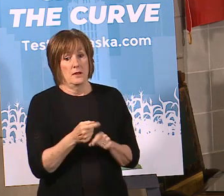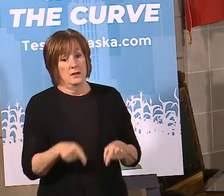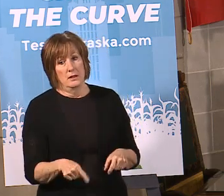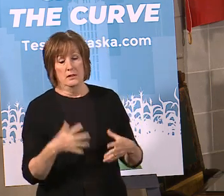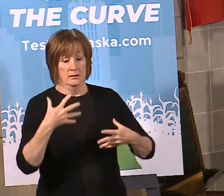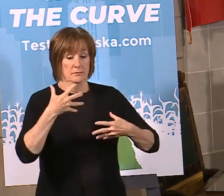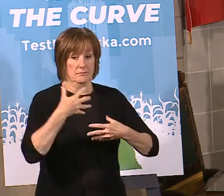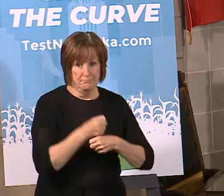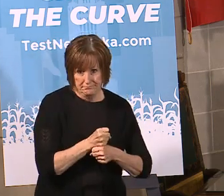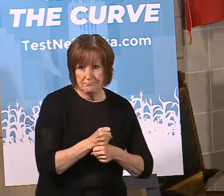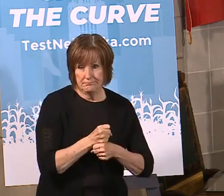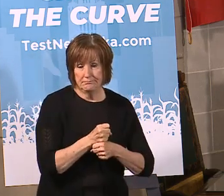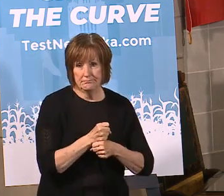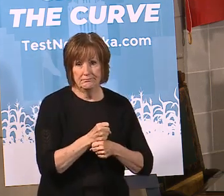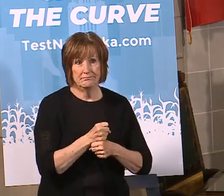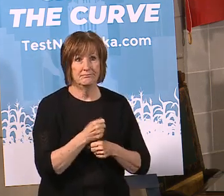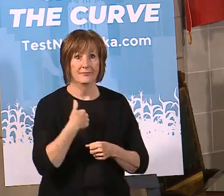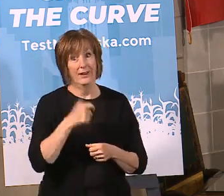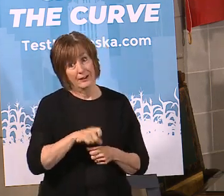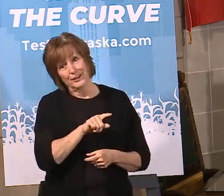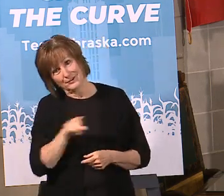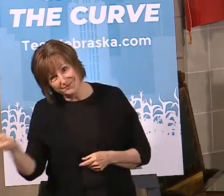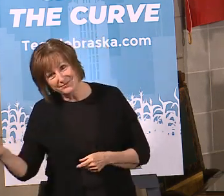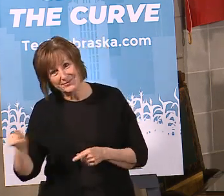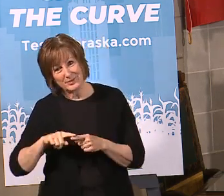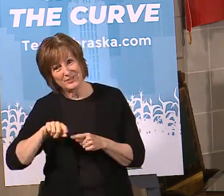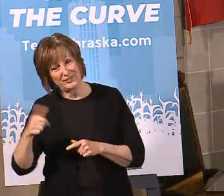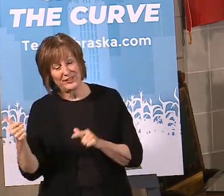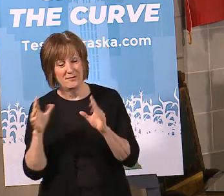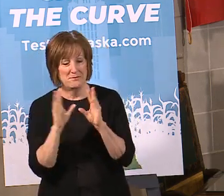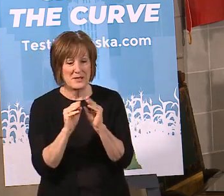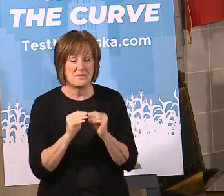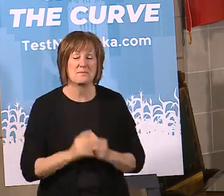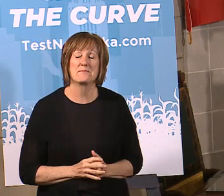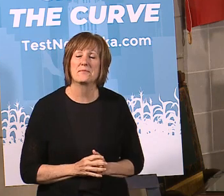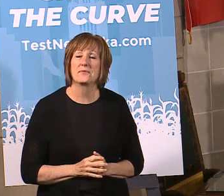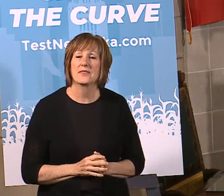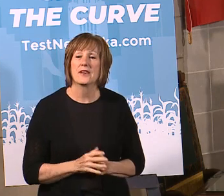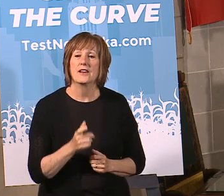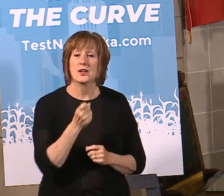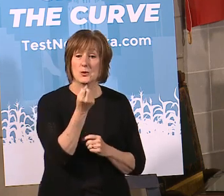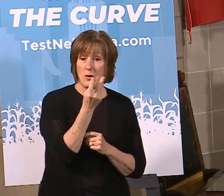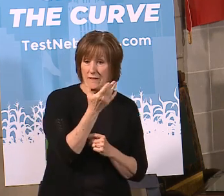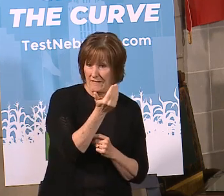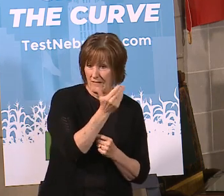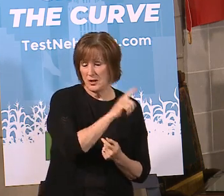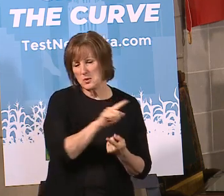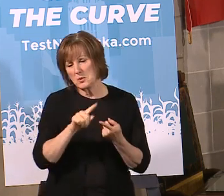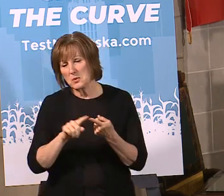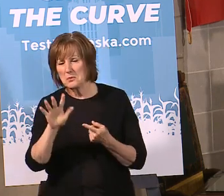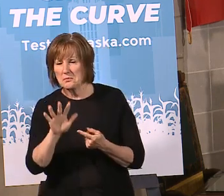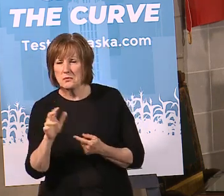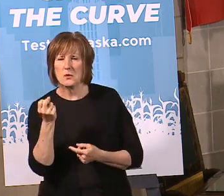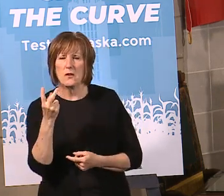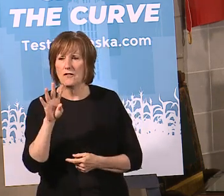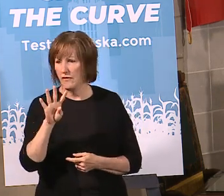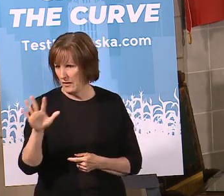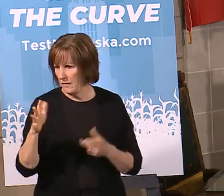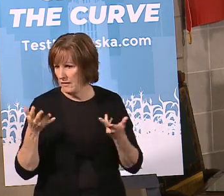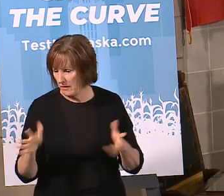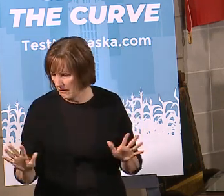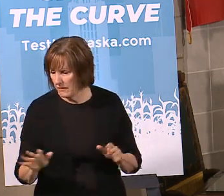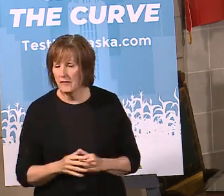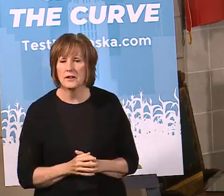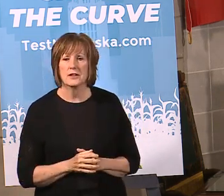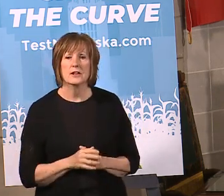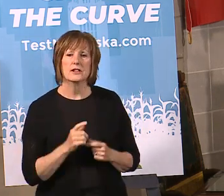abbreviated briefing because I've got to get out to that pardons board meeting. So we're gonna go from 1215 to roughly 1245. So